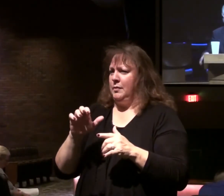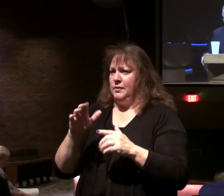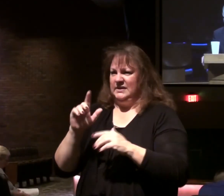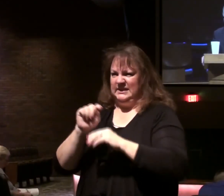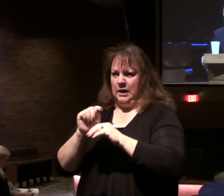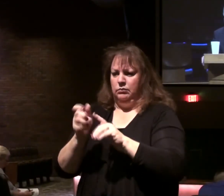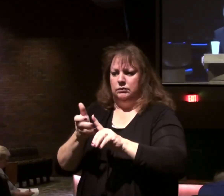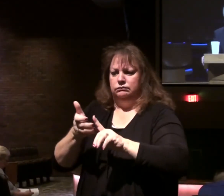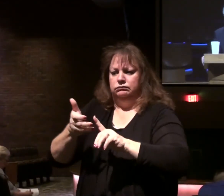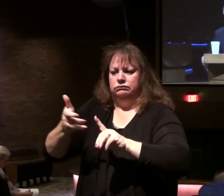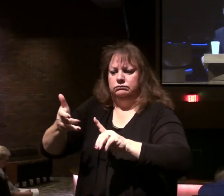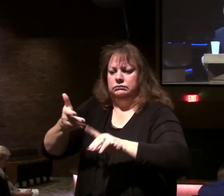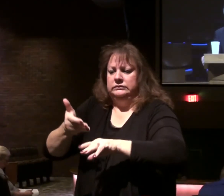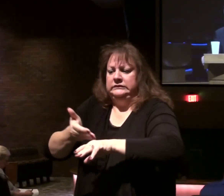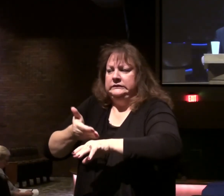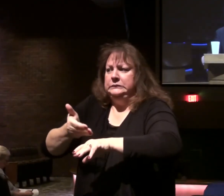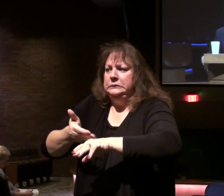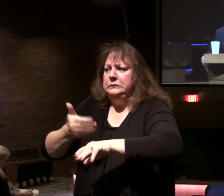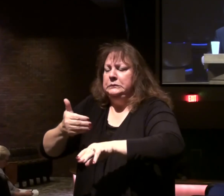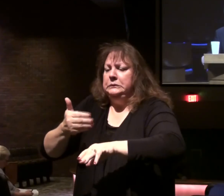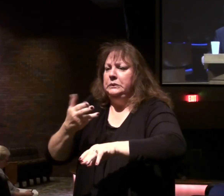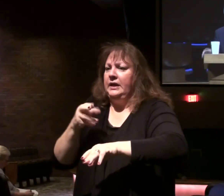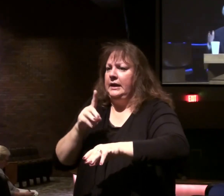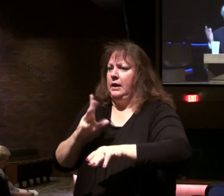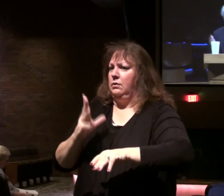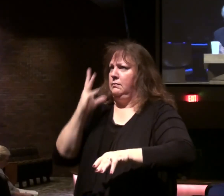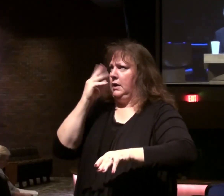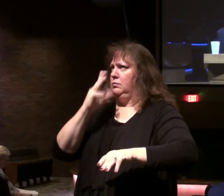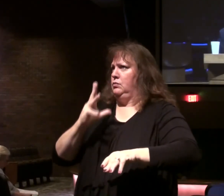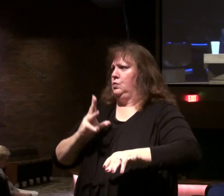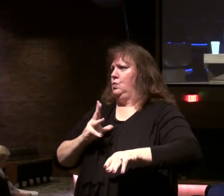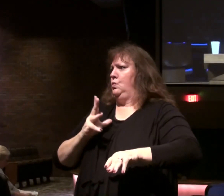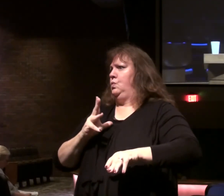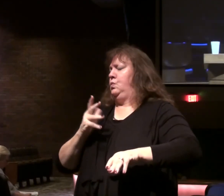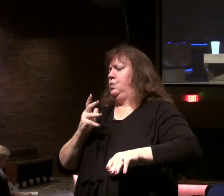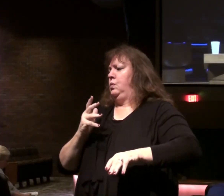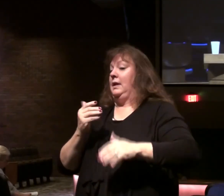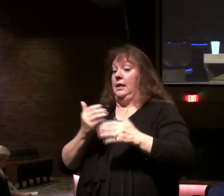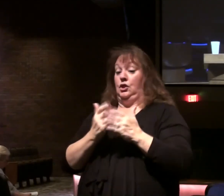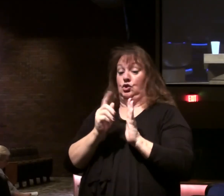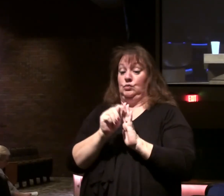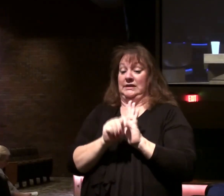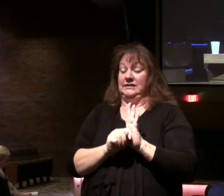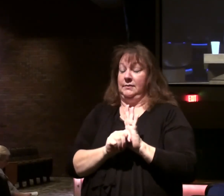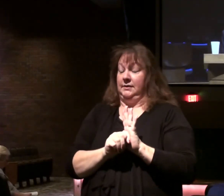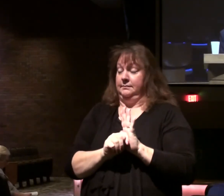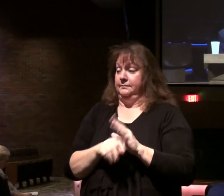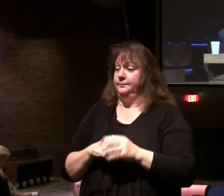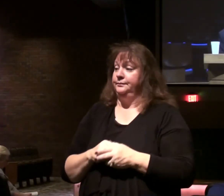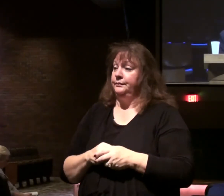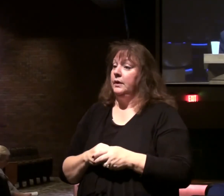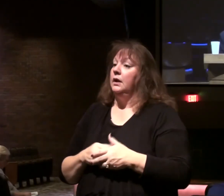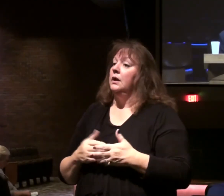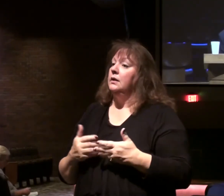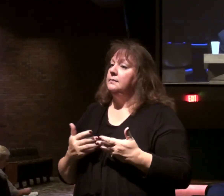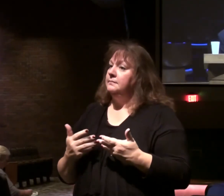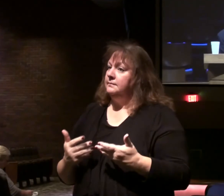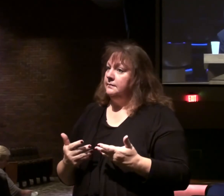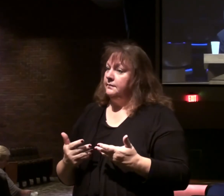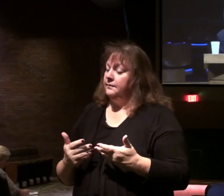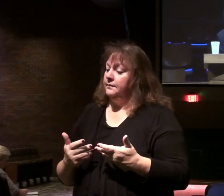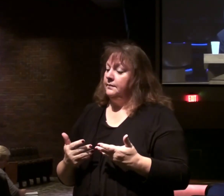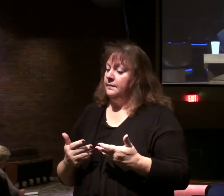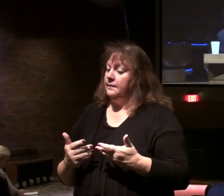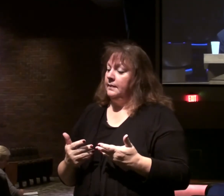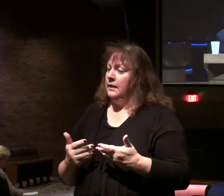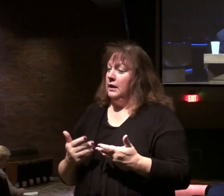And greatly enhanced by Herod. As we've talked about. In New Testament times. So we're